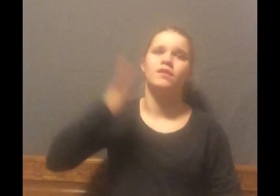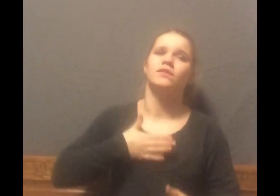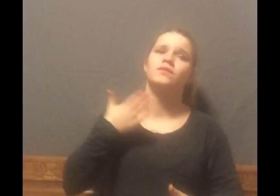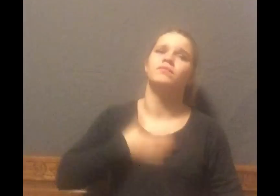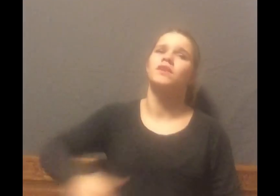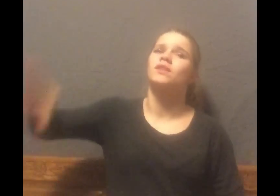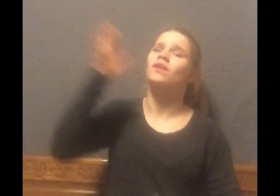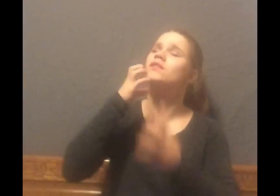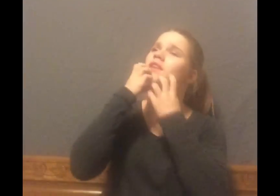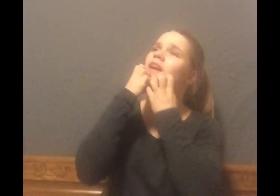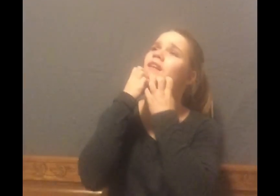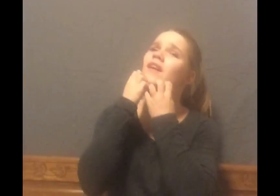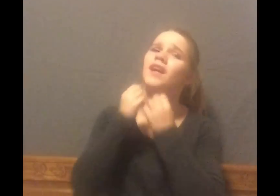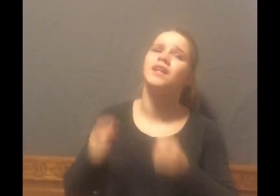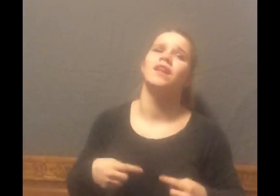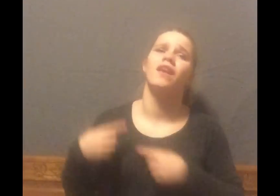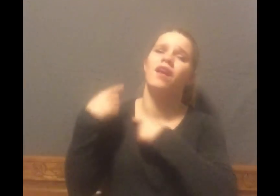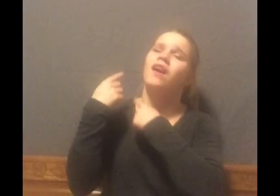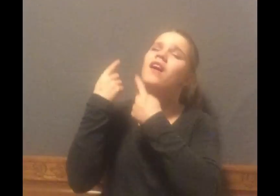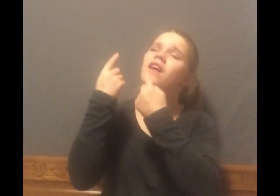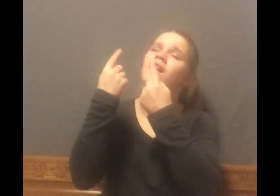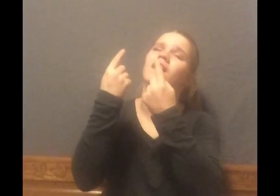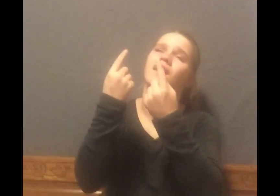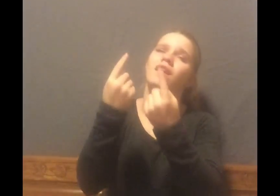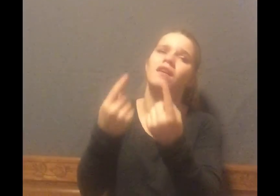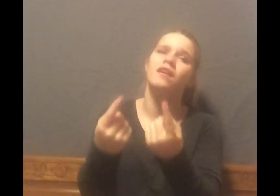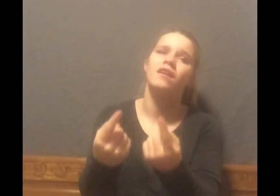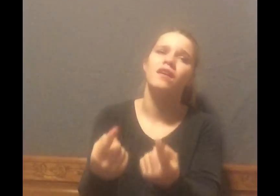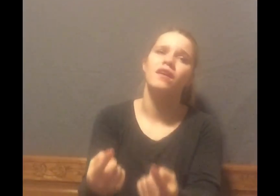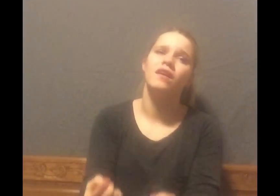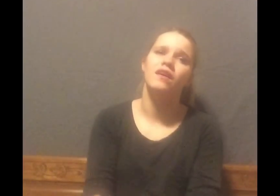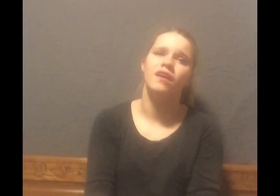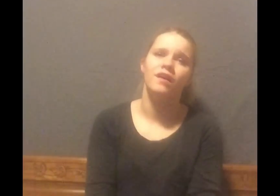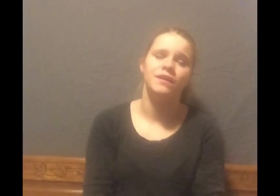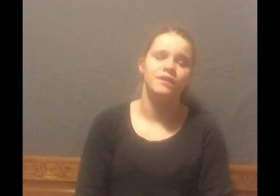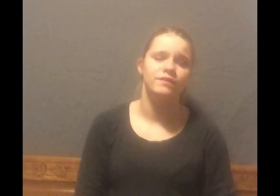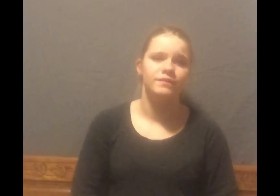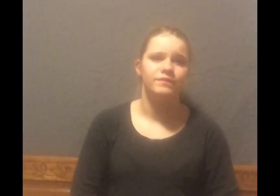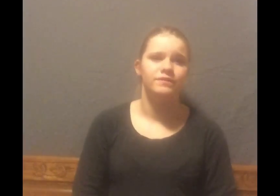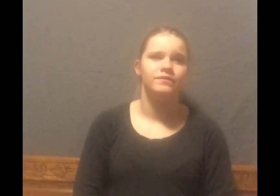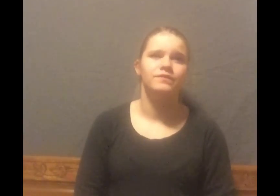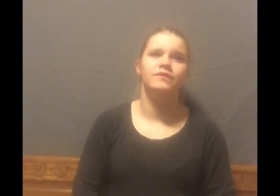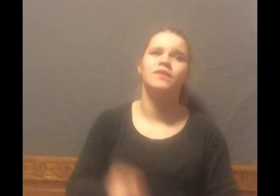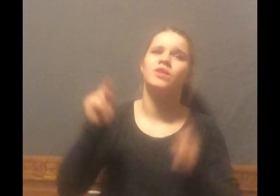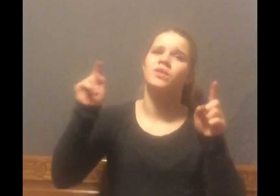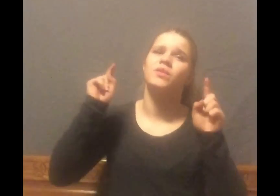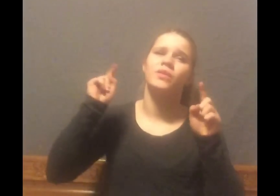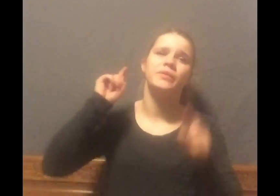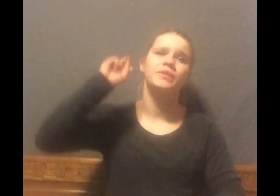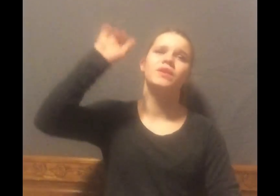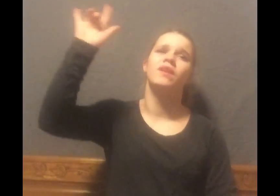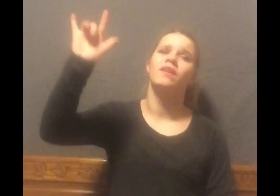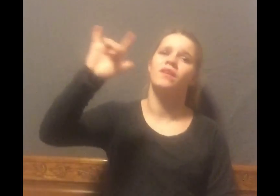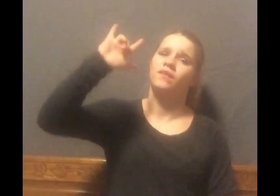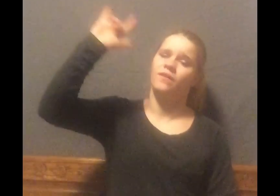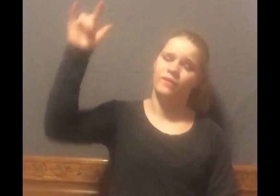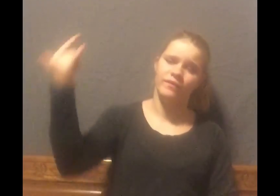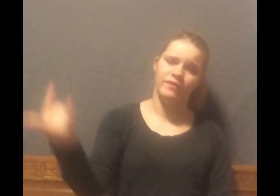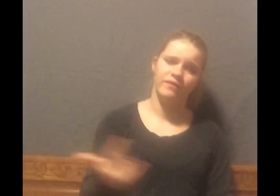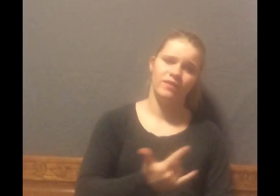Oh and you have been my guide through all of it Oh, and you've